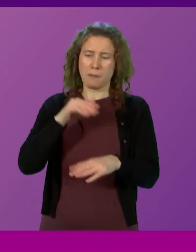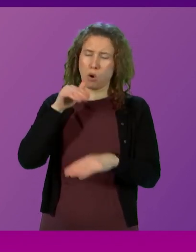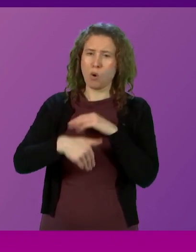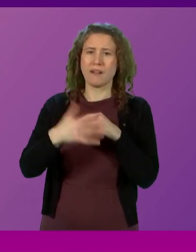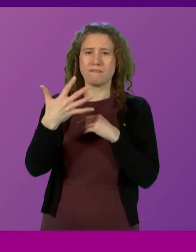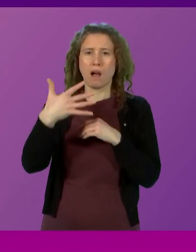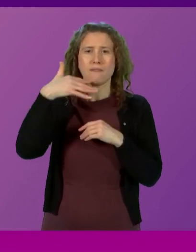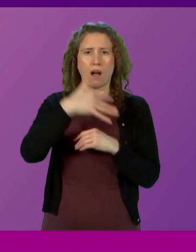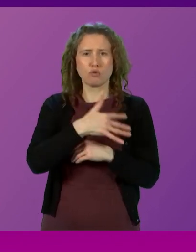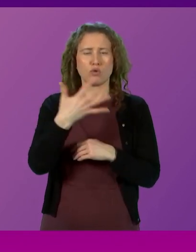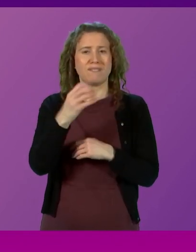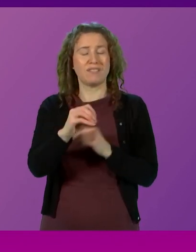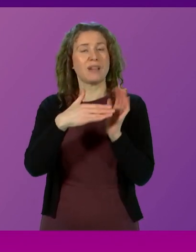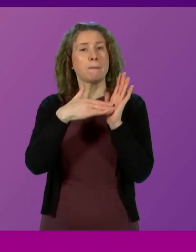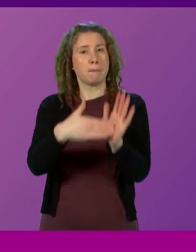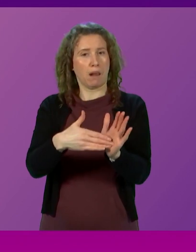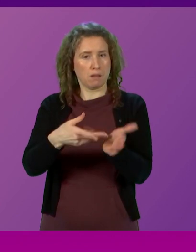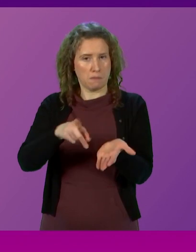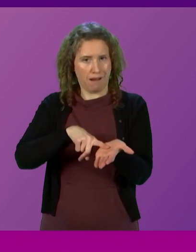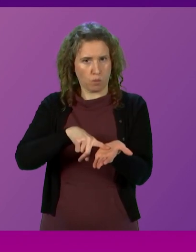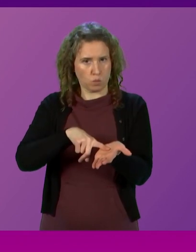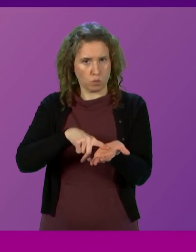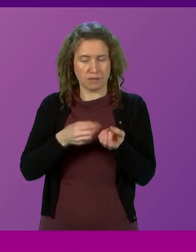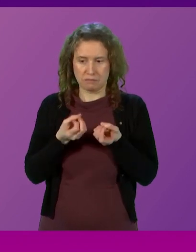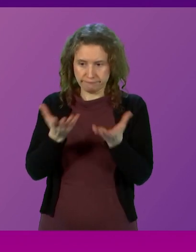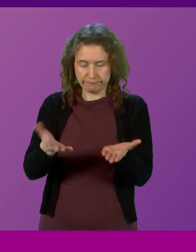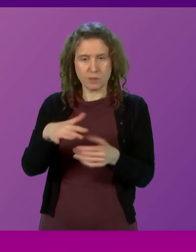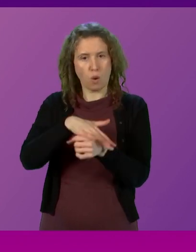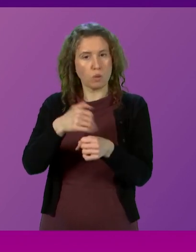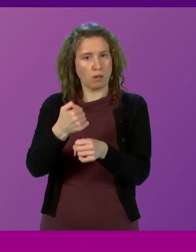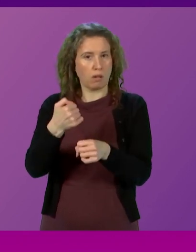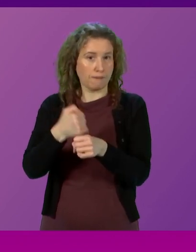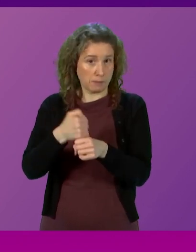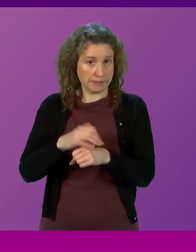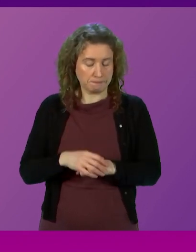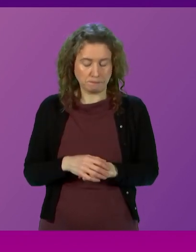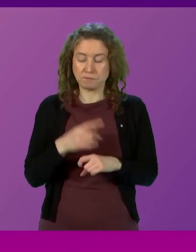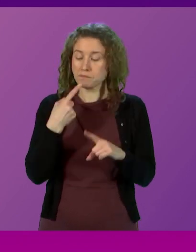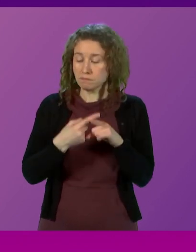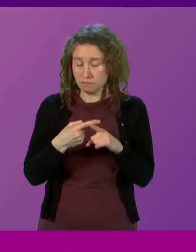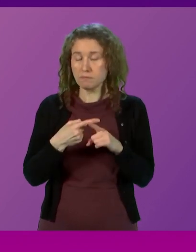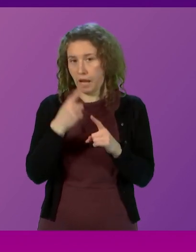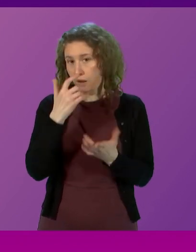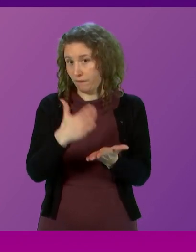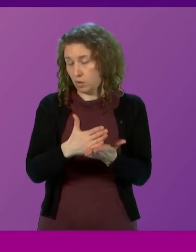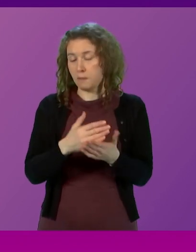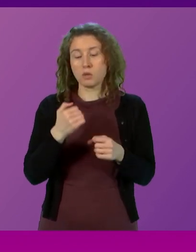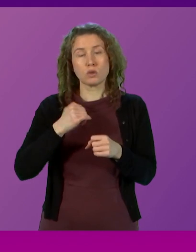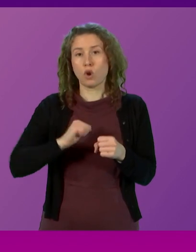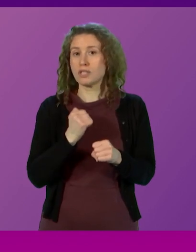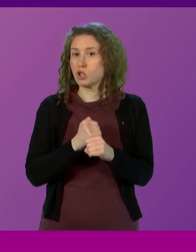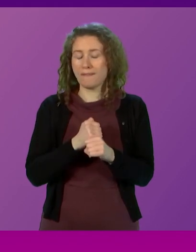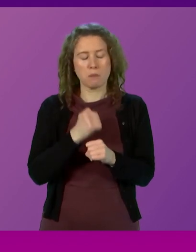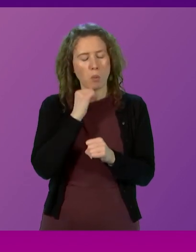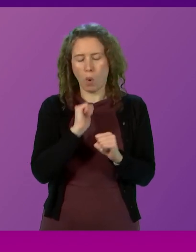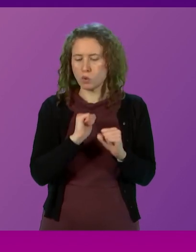£550 million. Furthermore, I can confirm that the Scottish Government will not seek to agree any